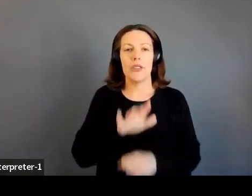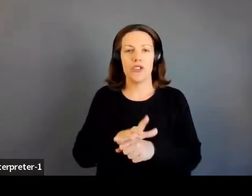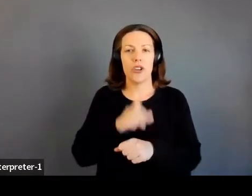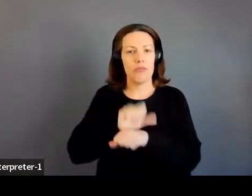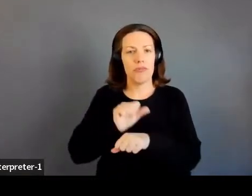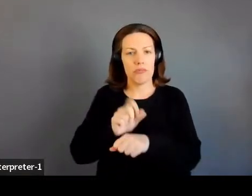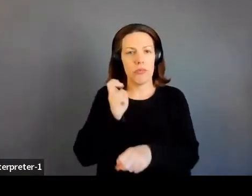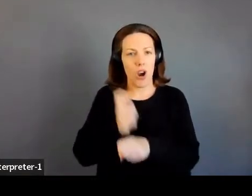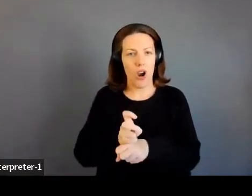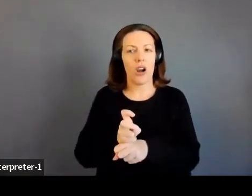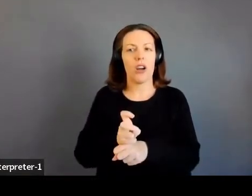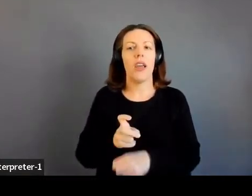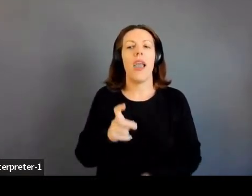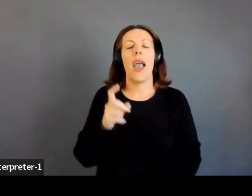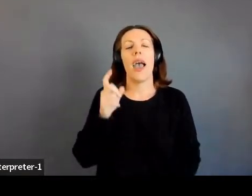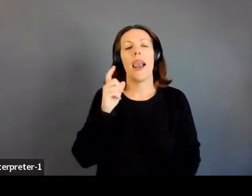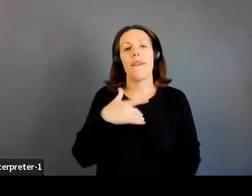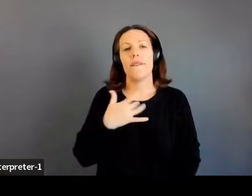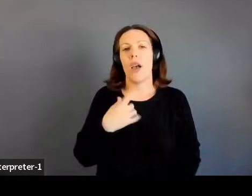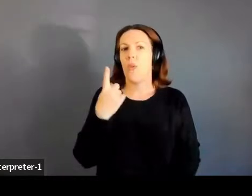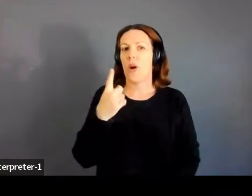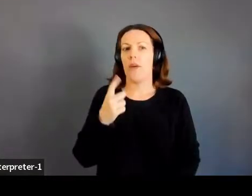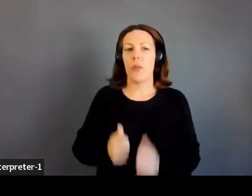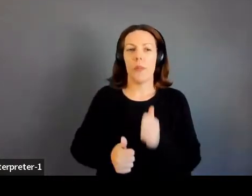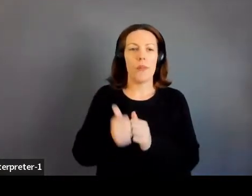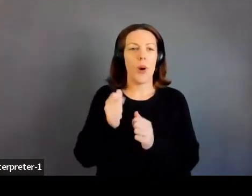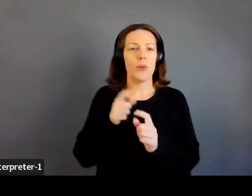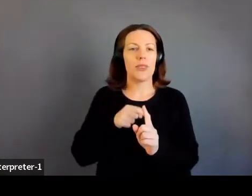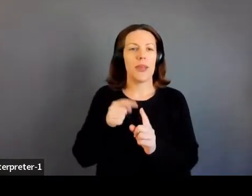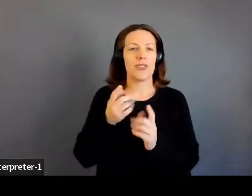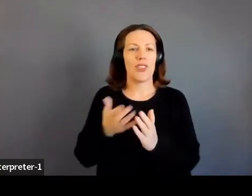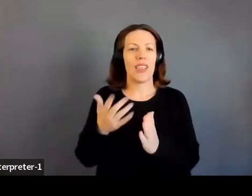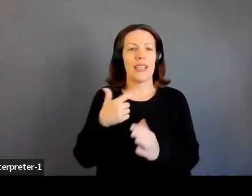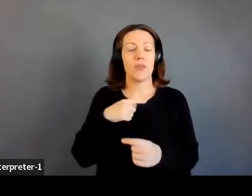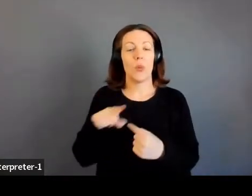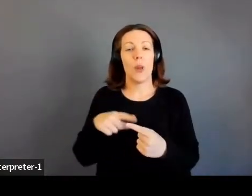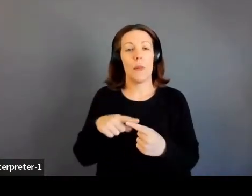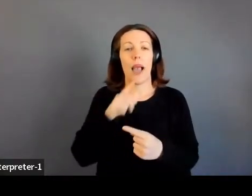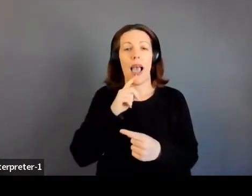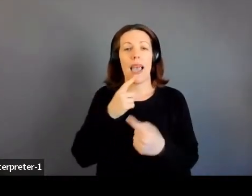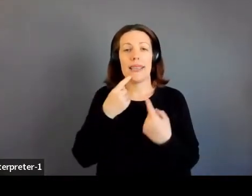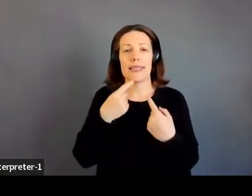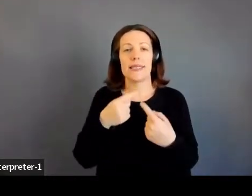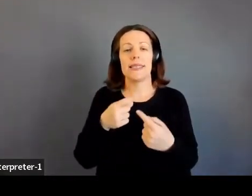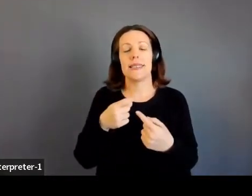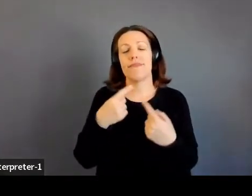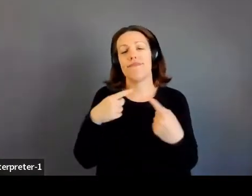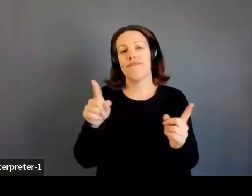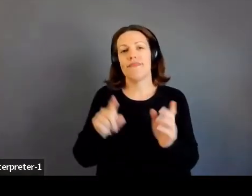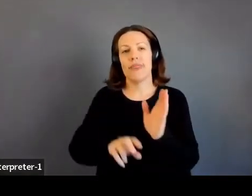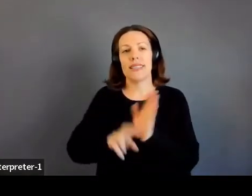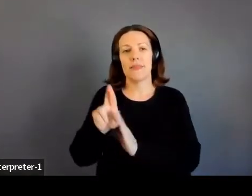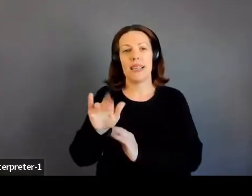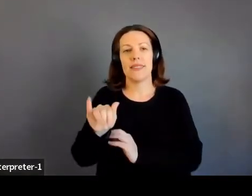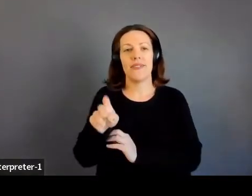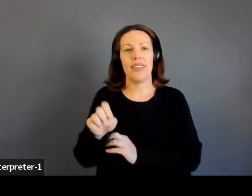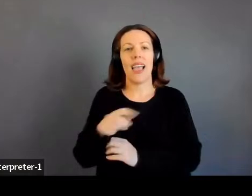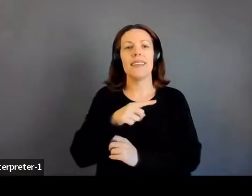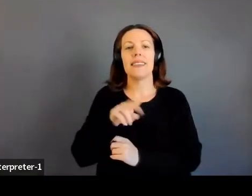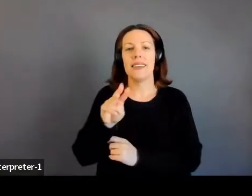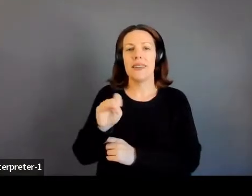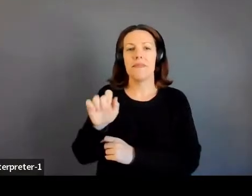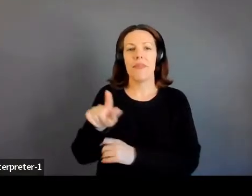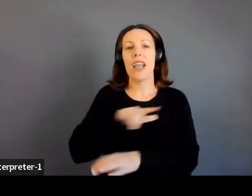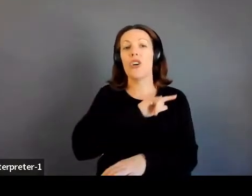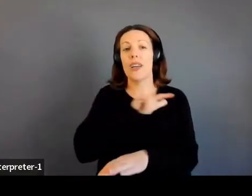one of the most special things, a decade later, when my space flight was announced, Michael a flew out and came